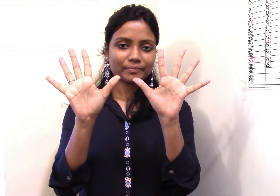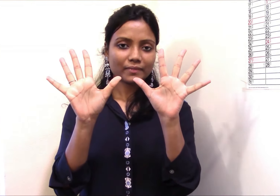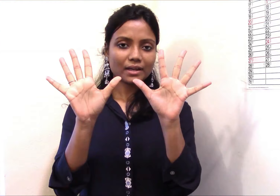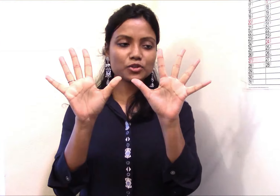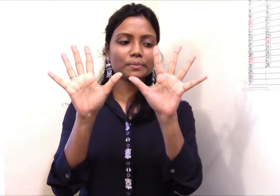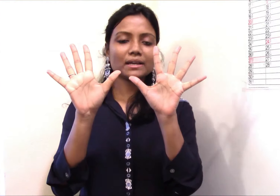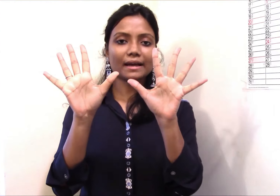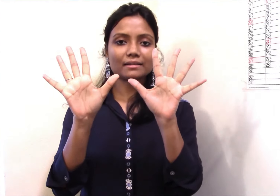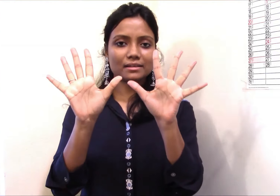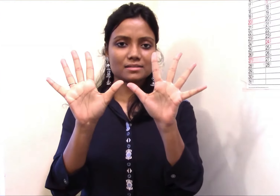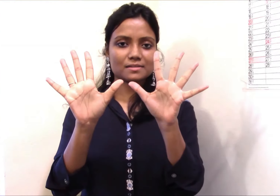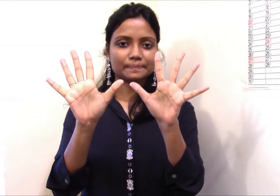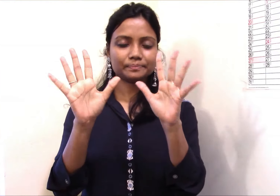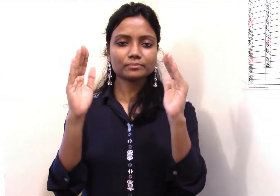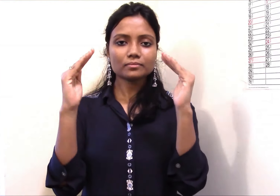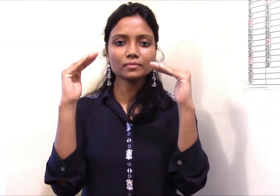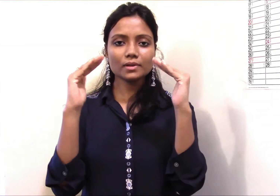It will be like this. Five.